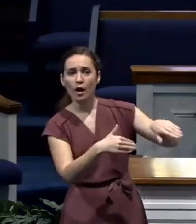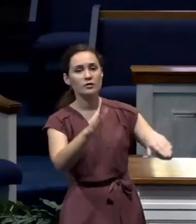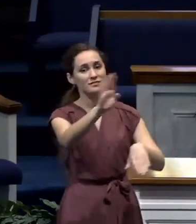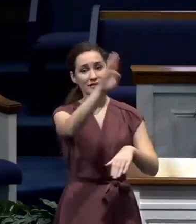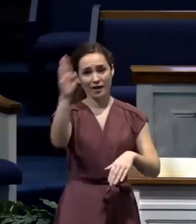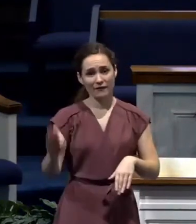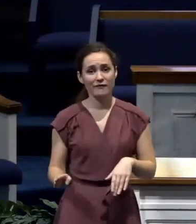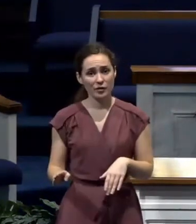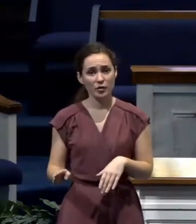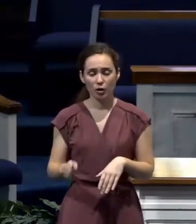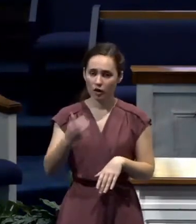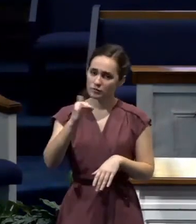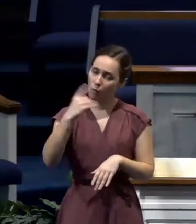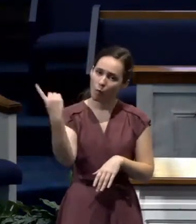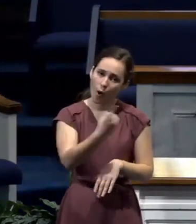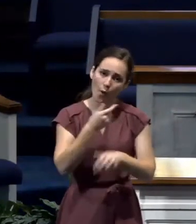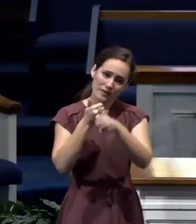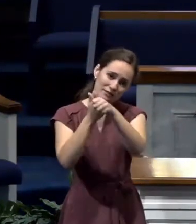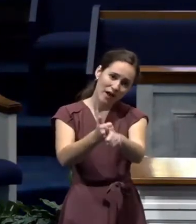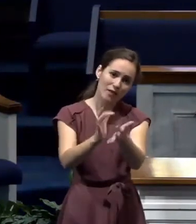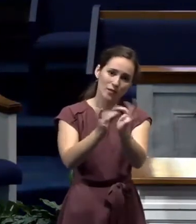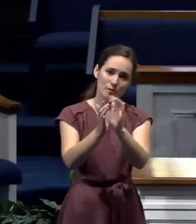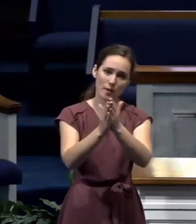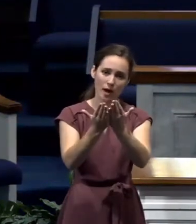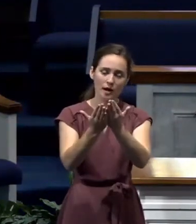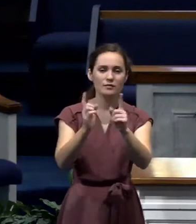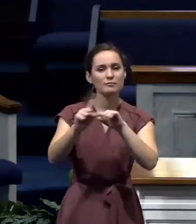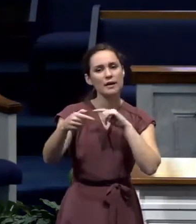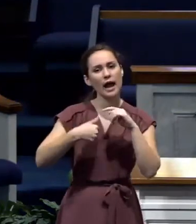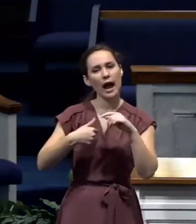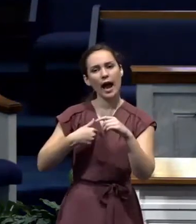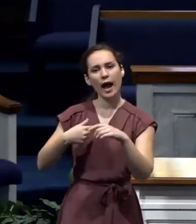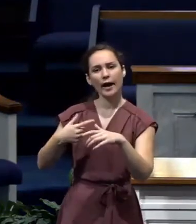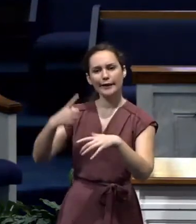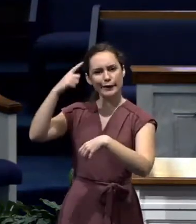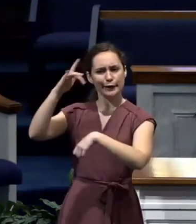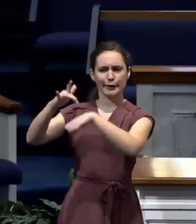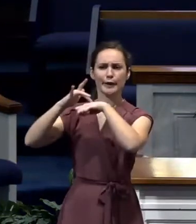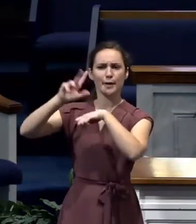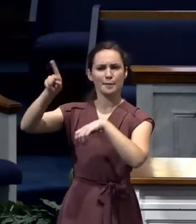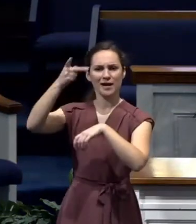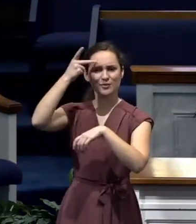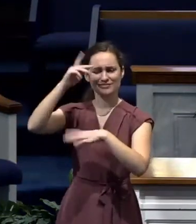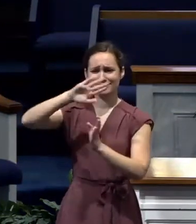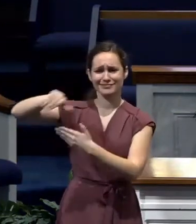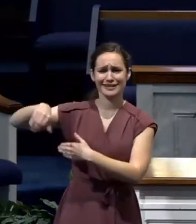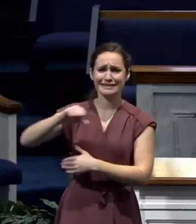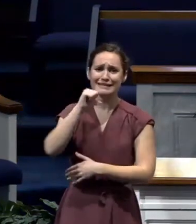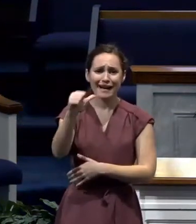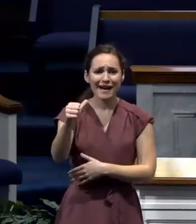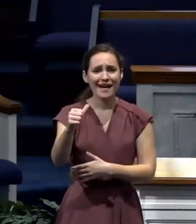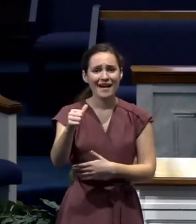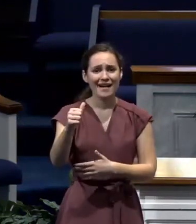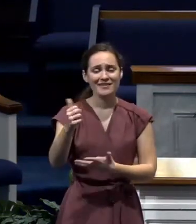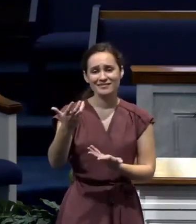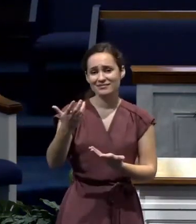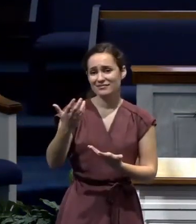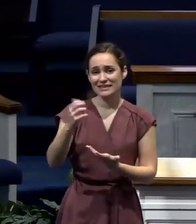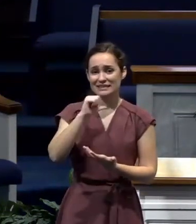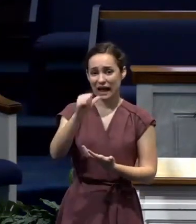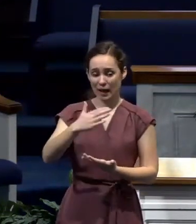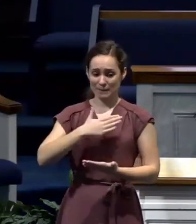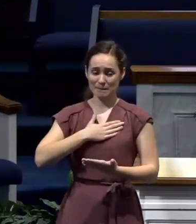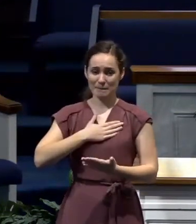says. But I'm not into politics. To try to worry about a political agenda, that's not kingdom business. We're